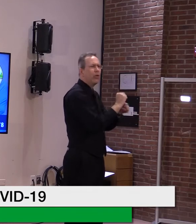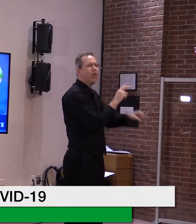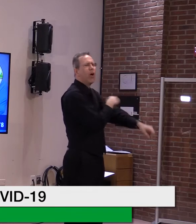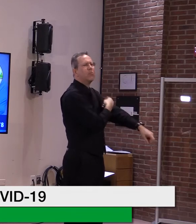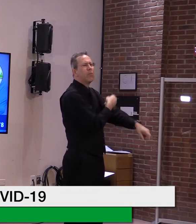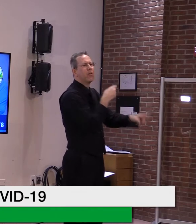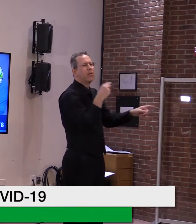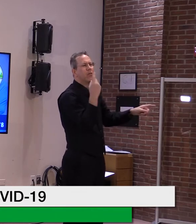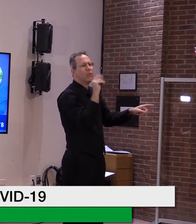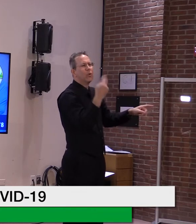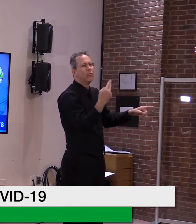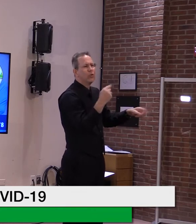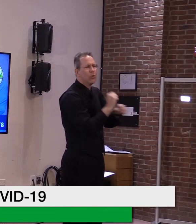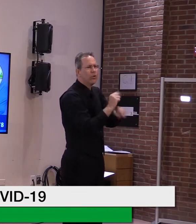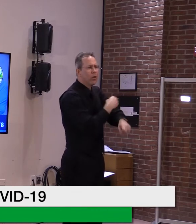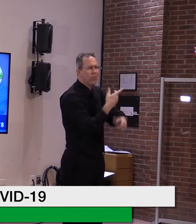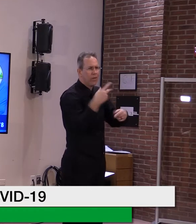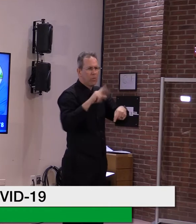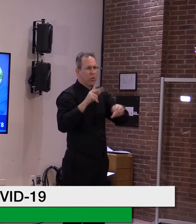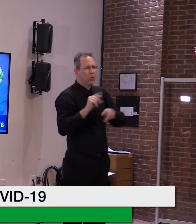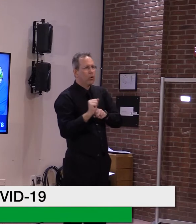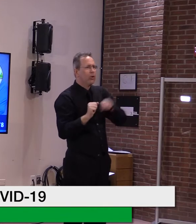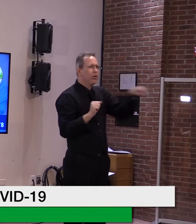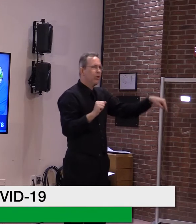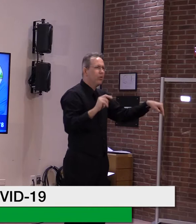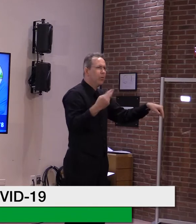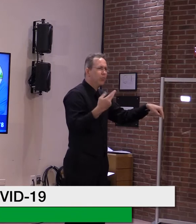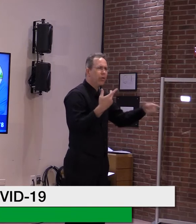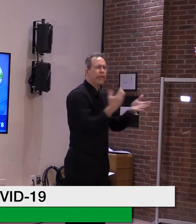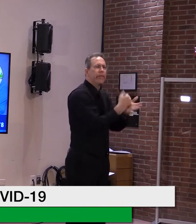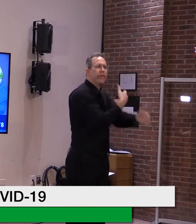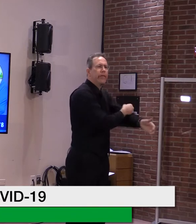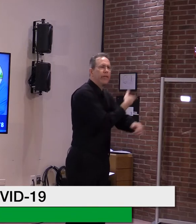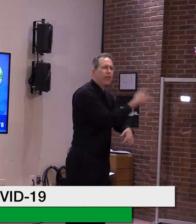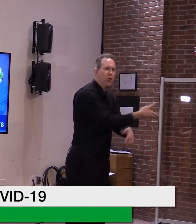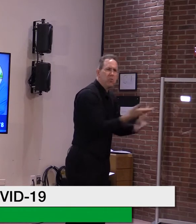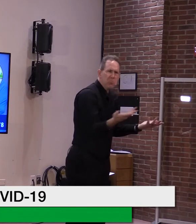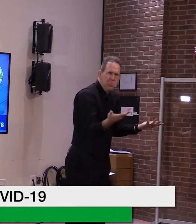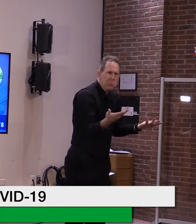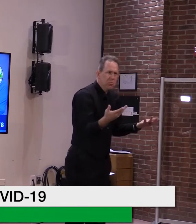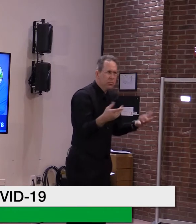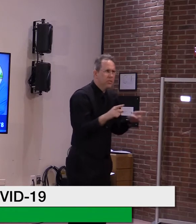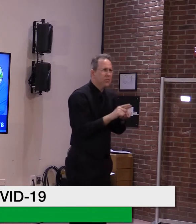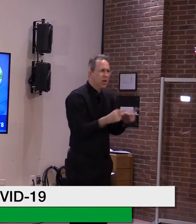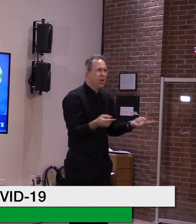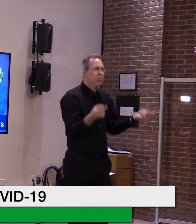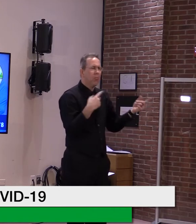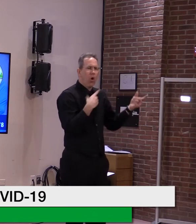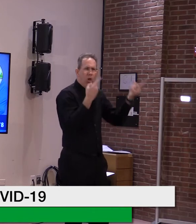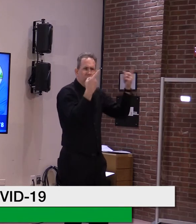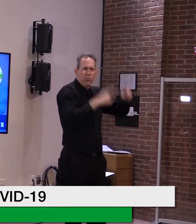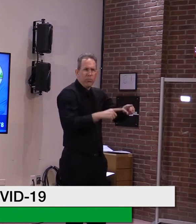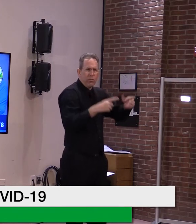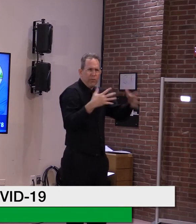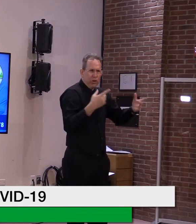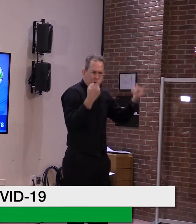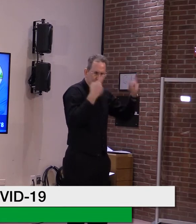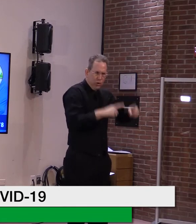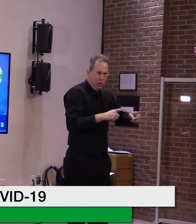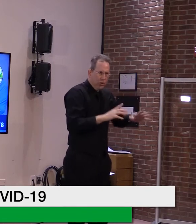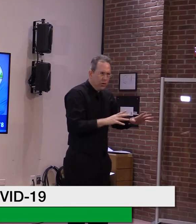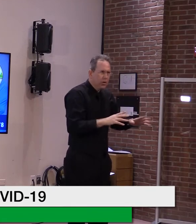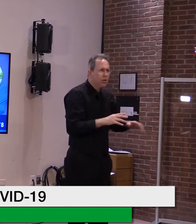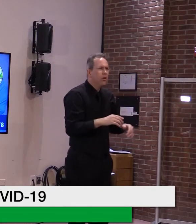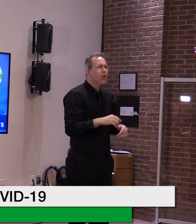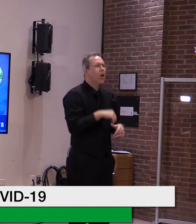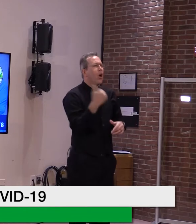Also, um, it, it, it mentioned a, uh, out-of-staters being vaccinated